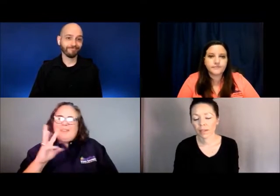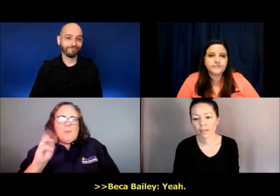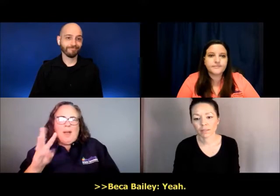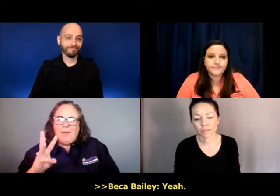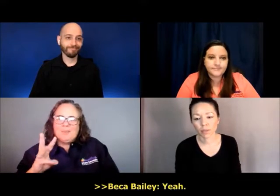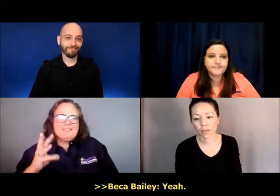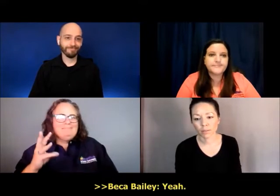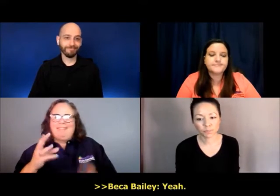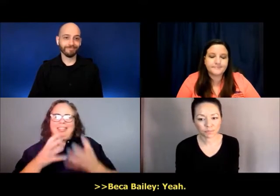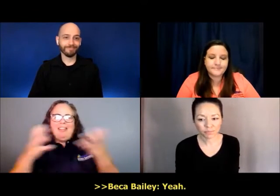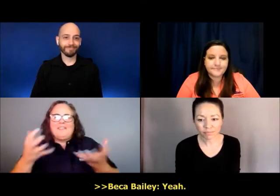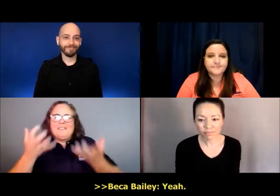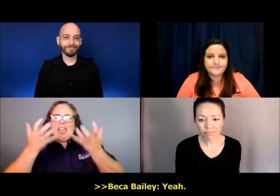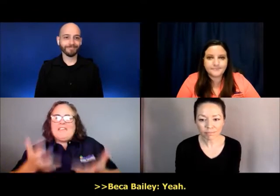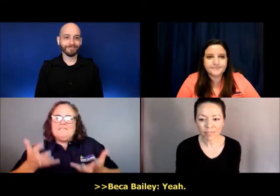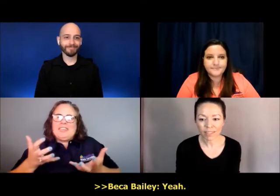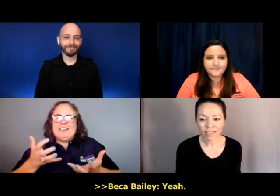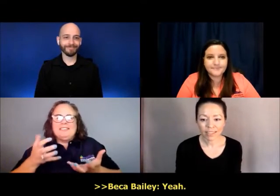Yeah. Wow.